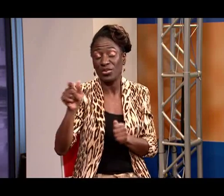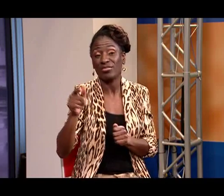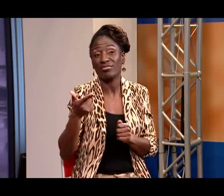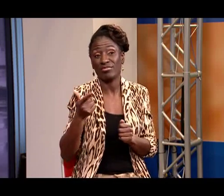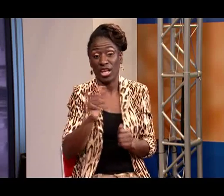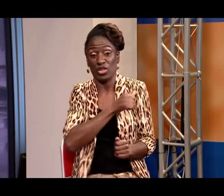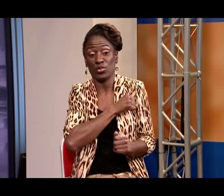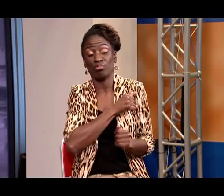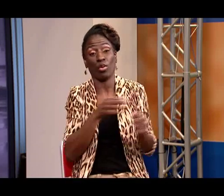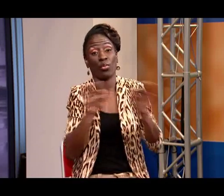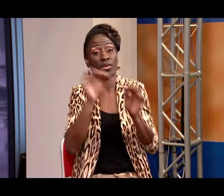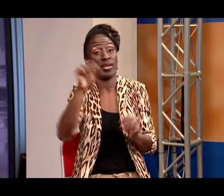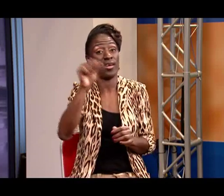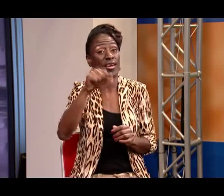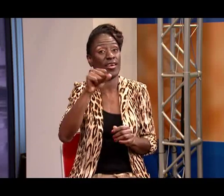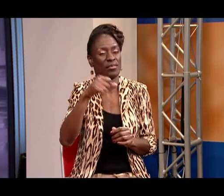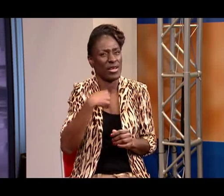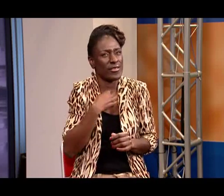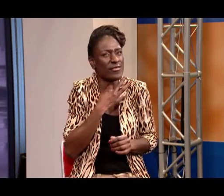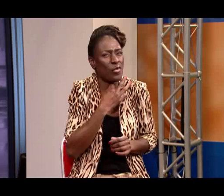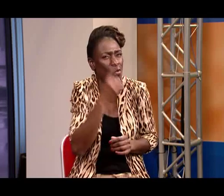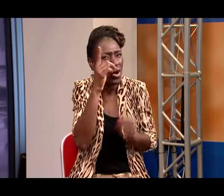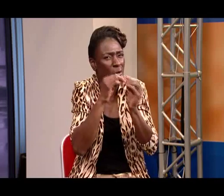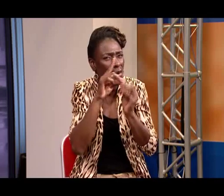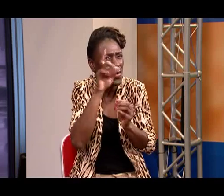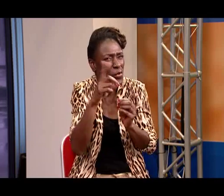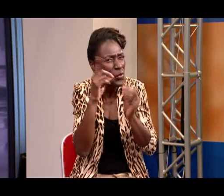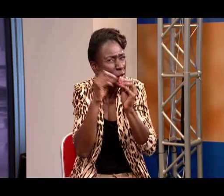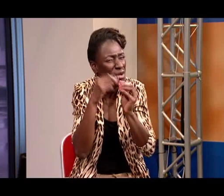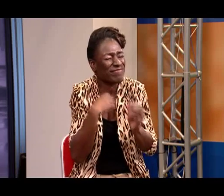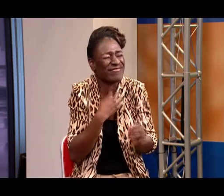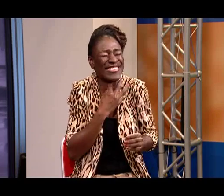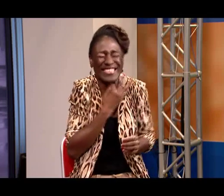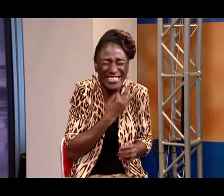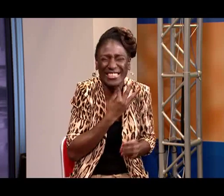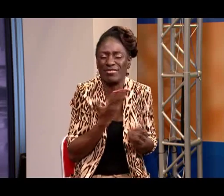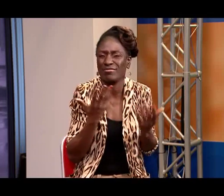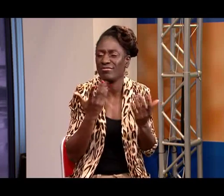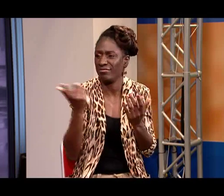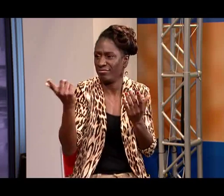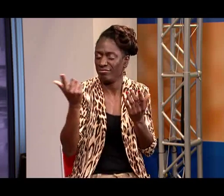I definitely agree with you your outlook on something your attitude is definitely crucial